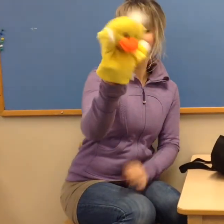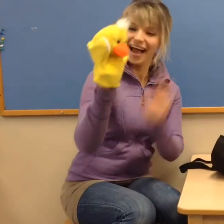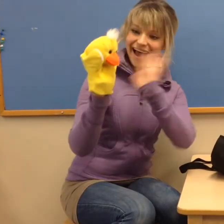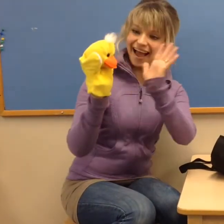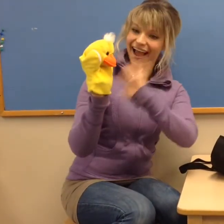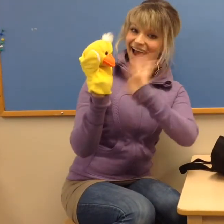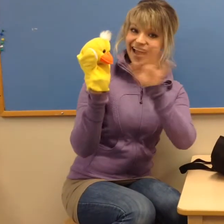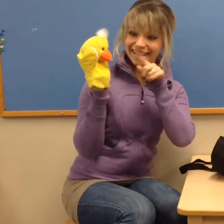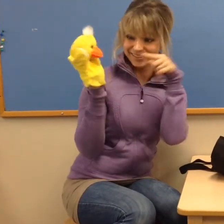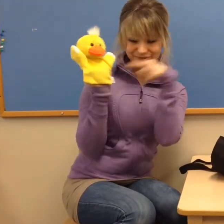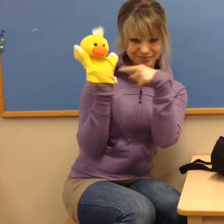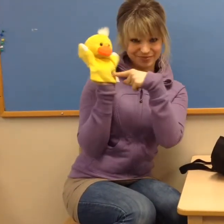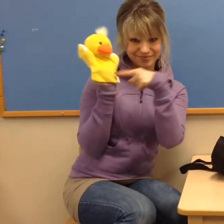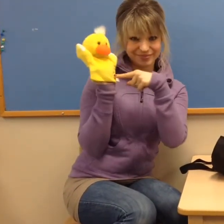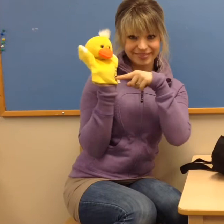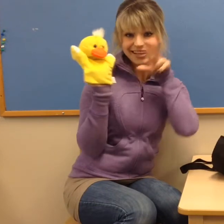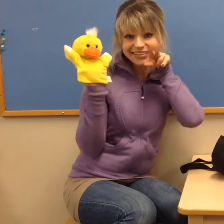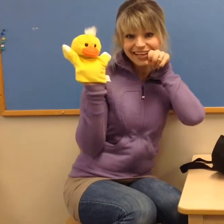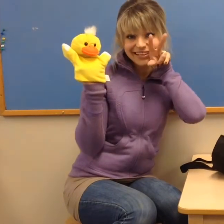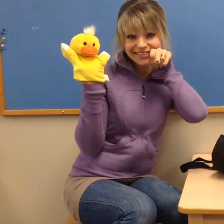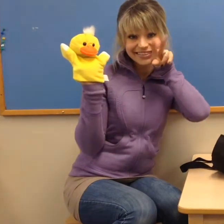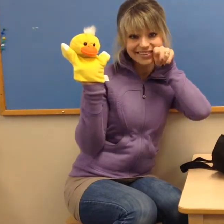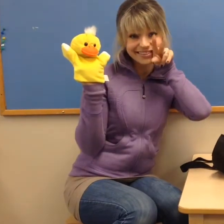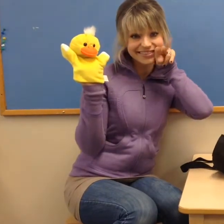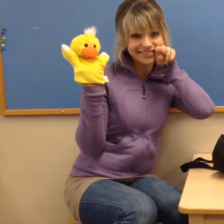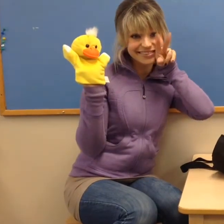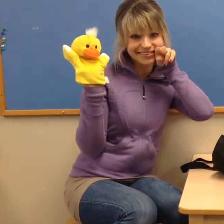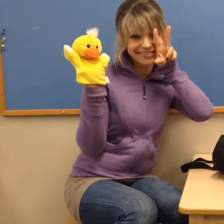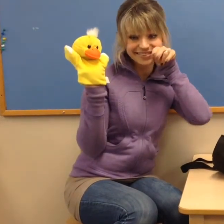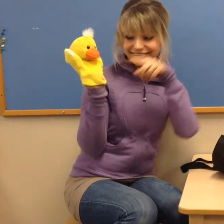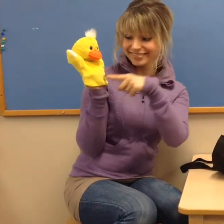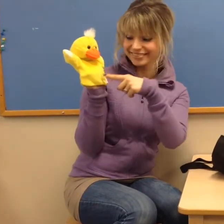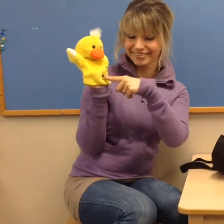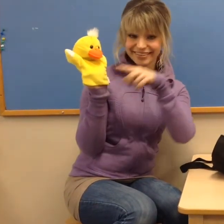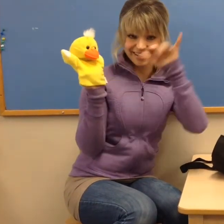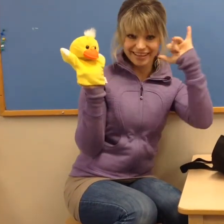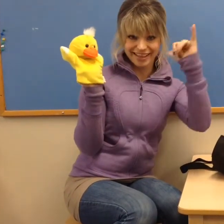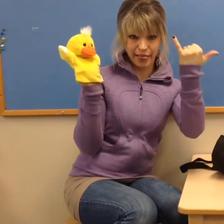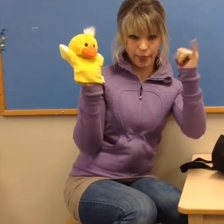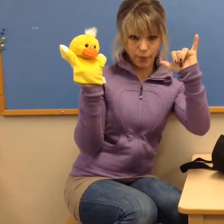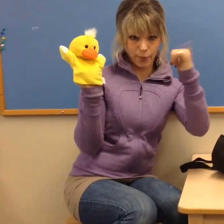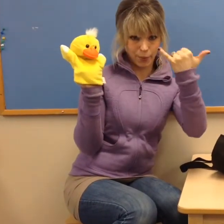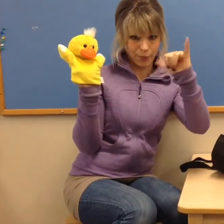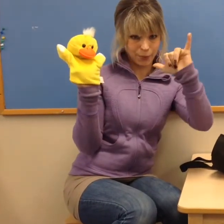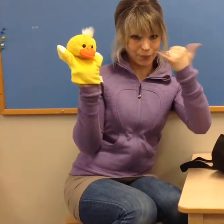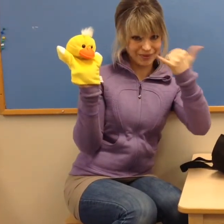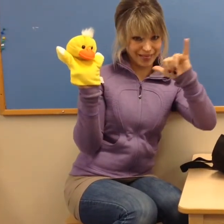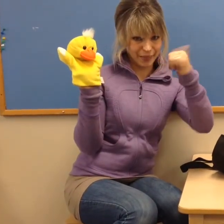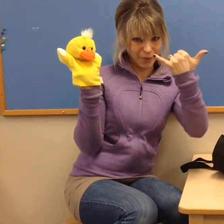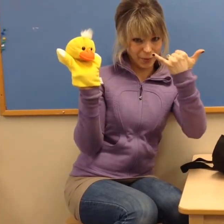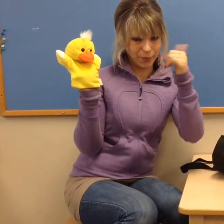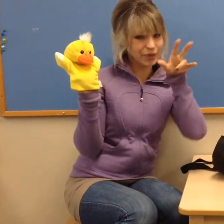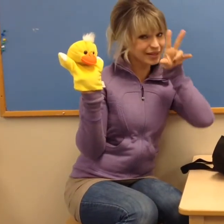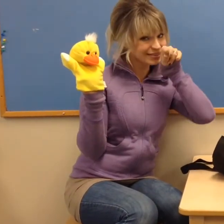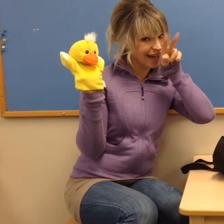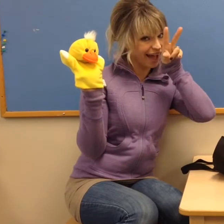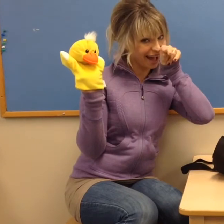Hi. Duck. Yellow. Duck.